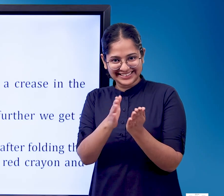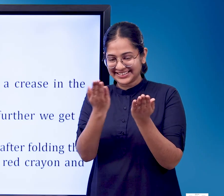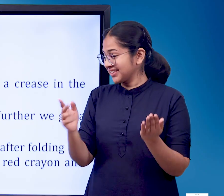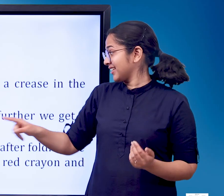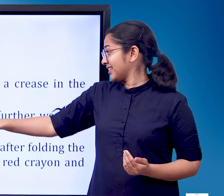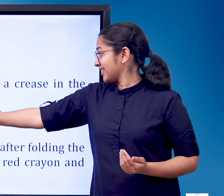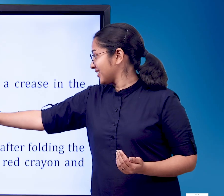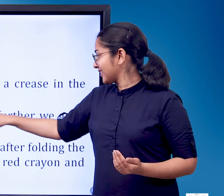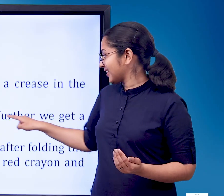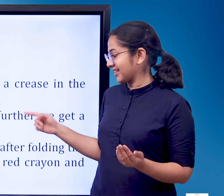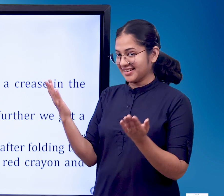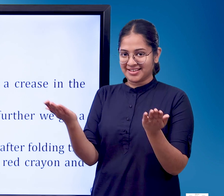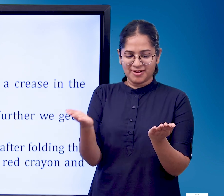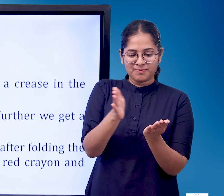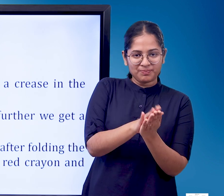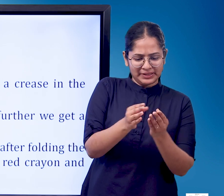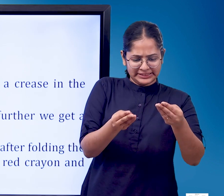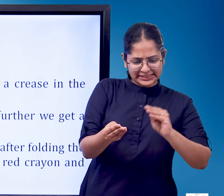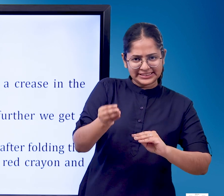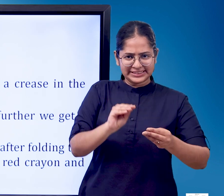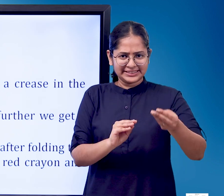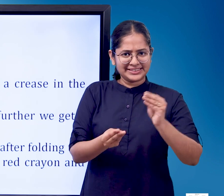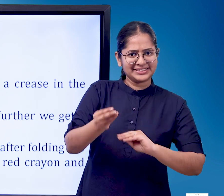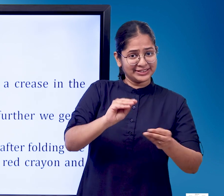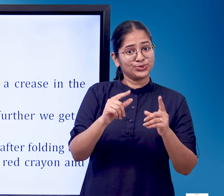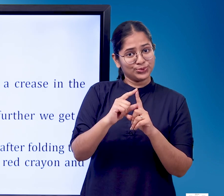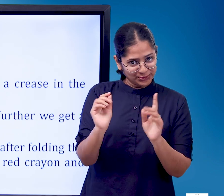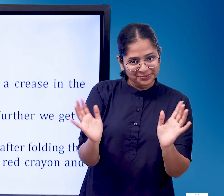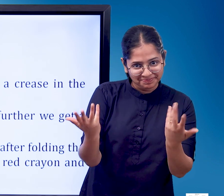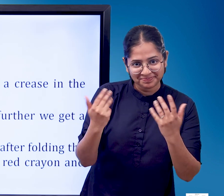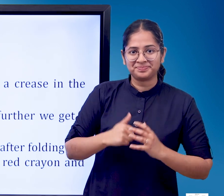Now if we keep folding the paper further, we get a number of creases